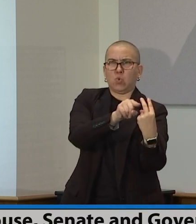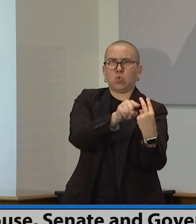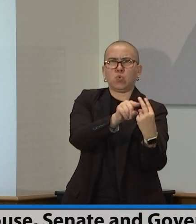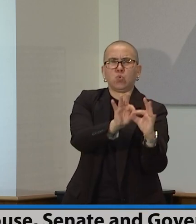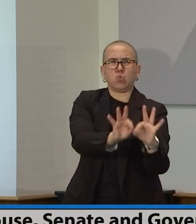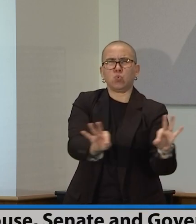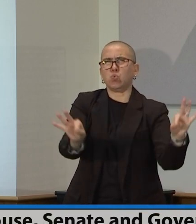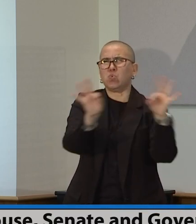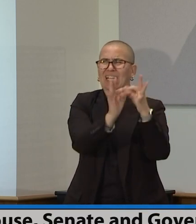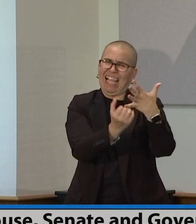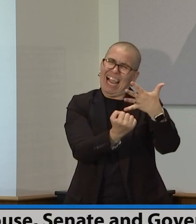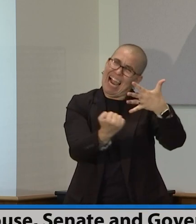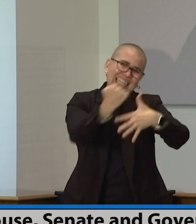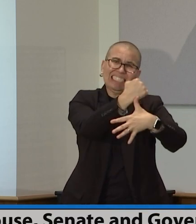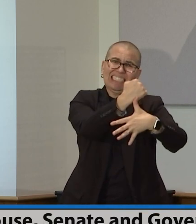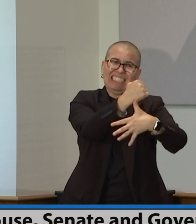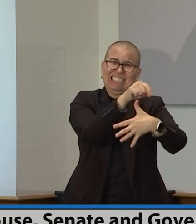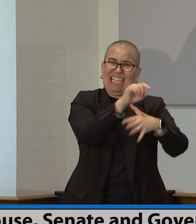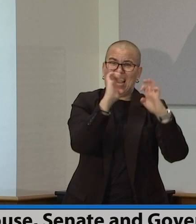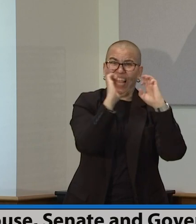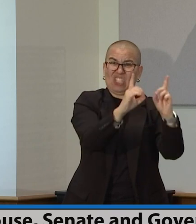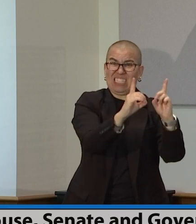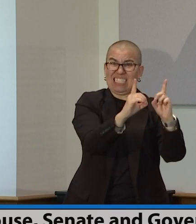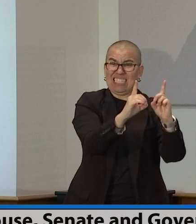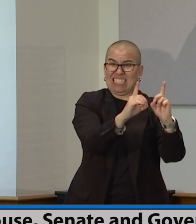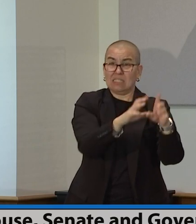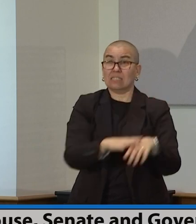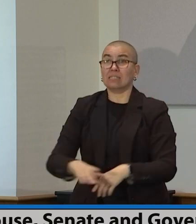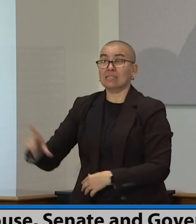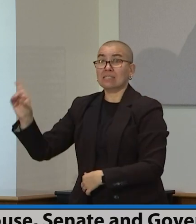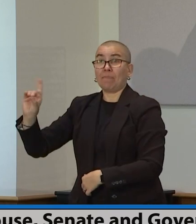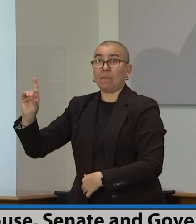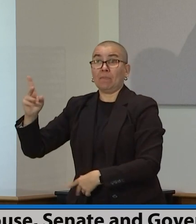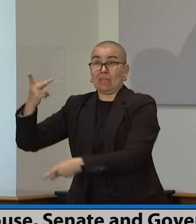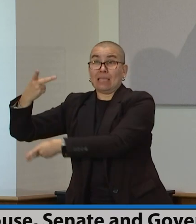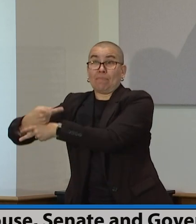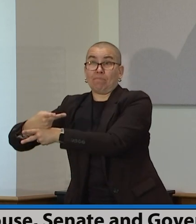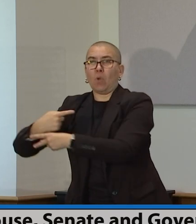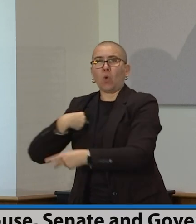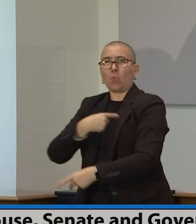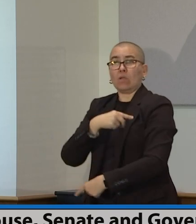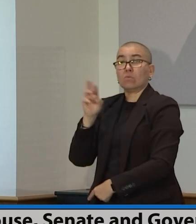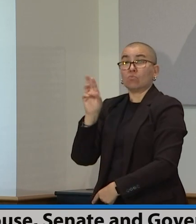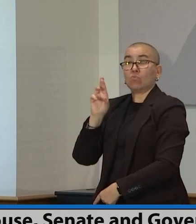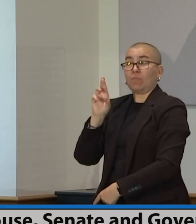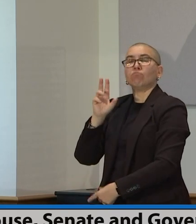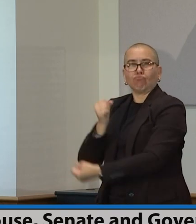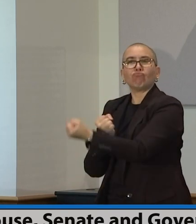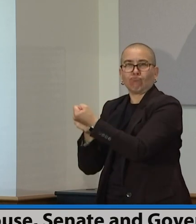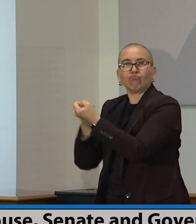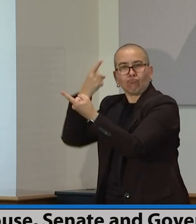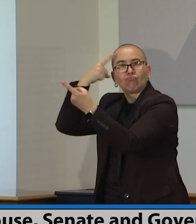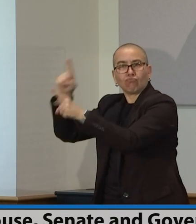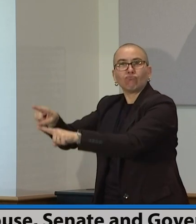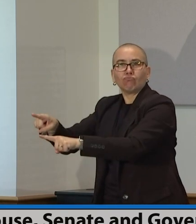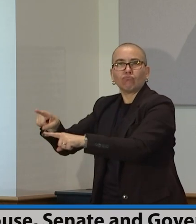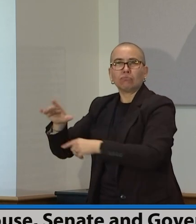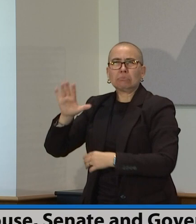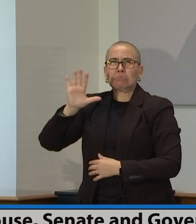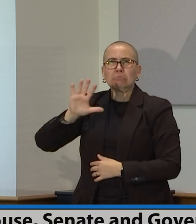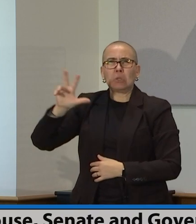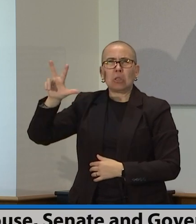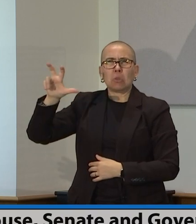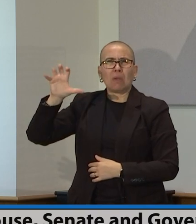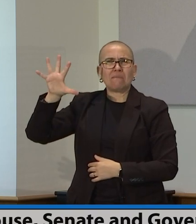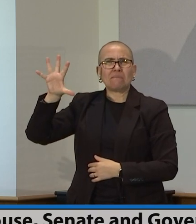versa. Um, I do think that getting, uh, all of those employers, I believe it's 350, uh, employees or